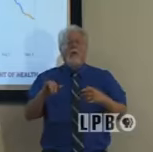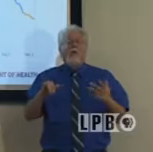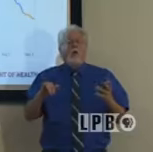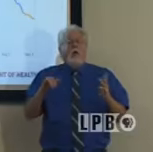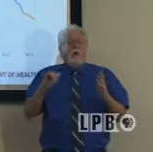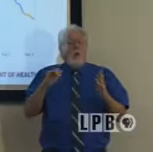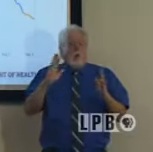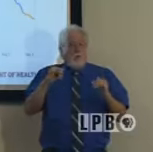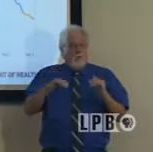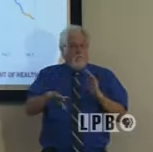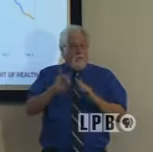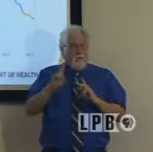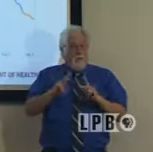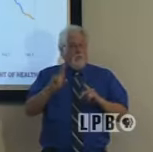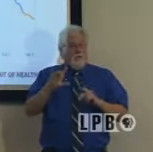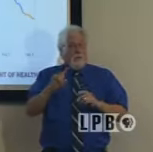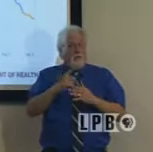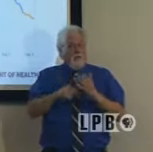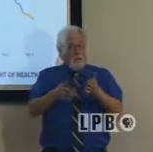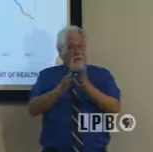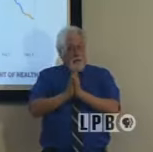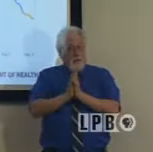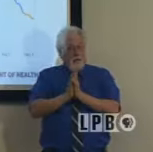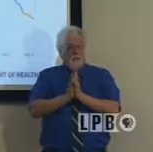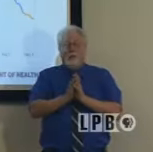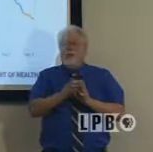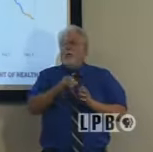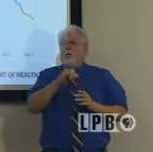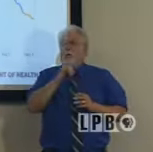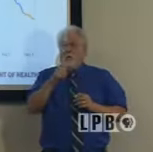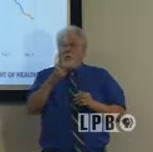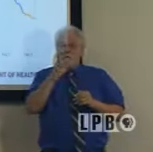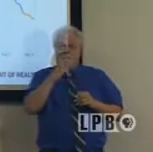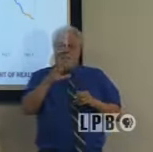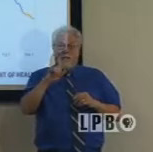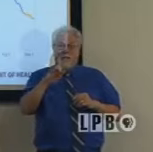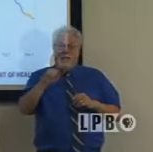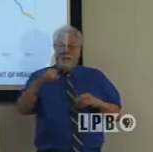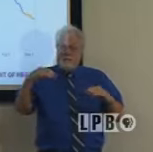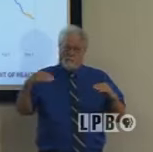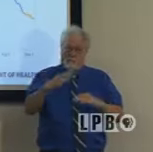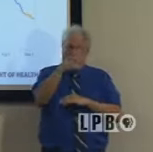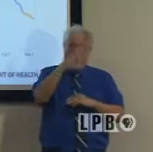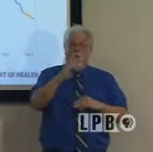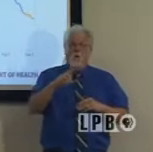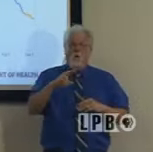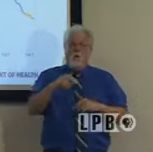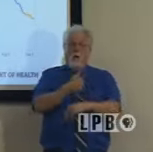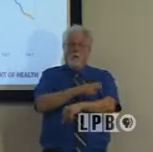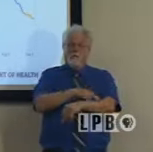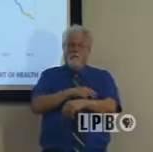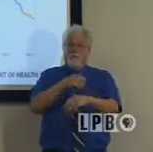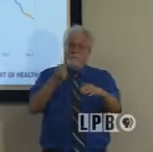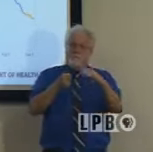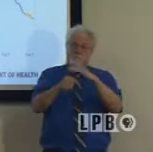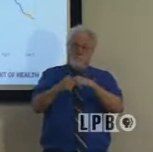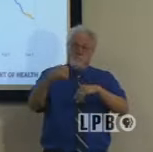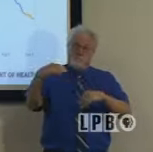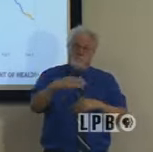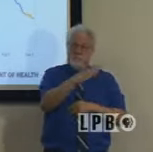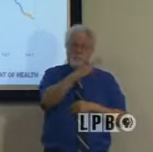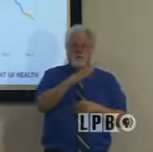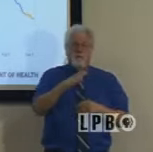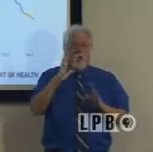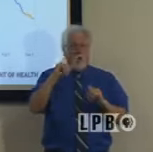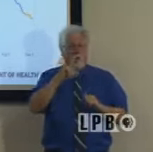was asked, and that we don't see either the cases continue to rise or rise more quickly, or the hospitalization trend turn